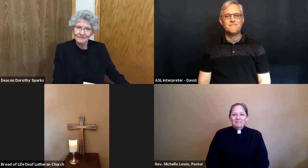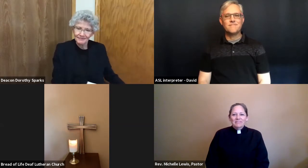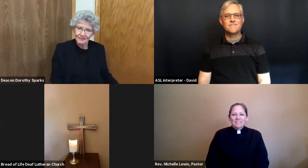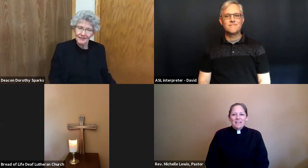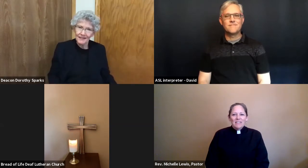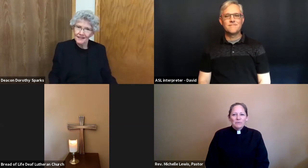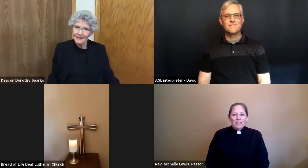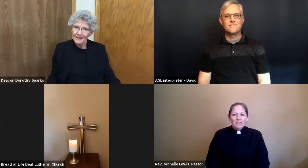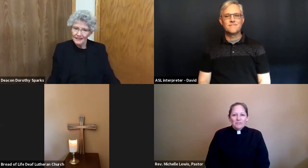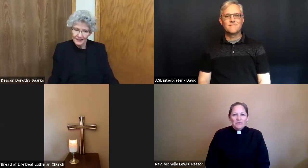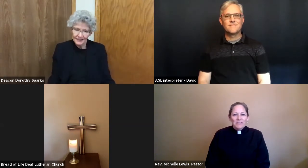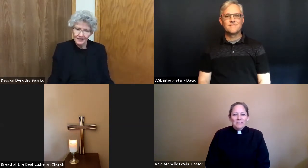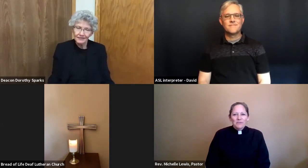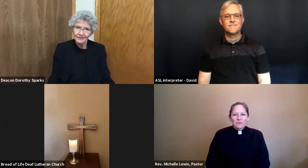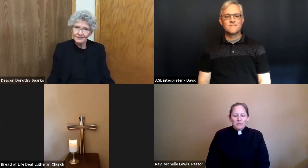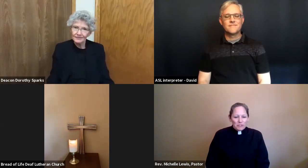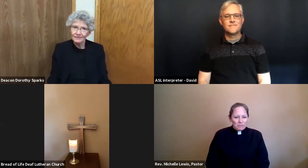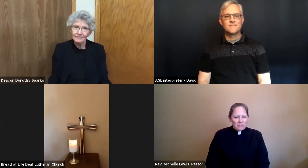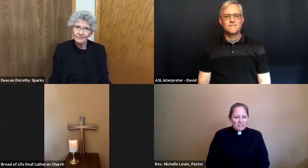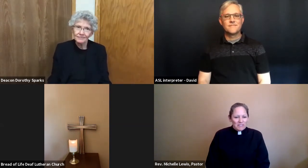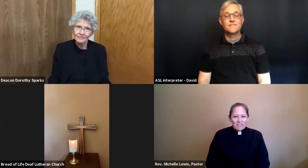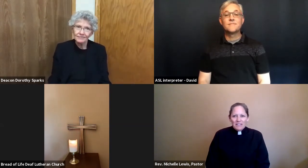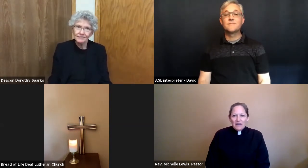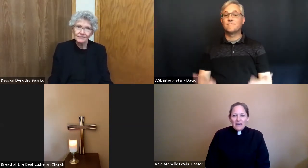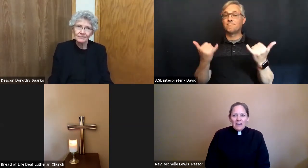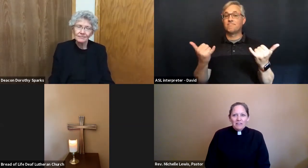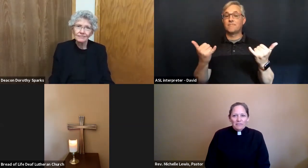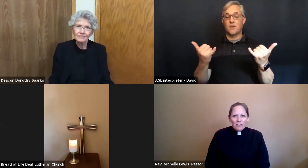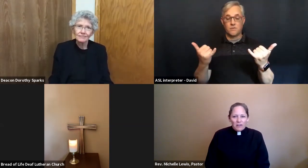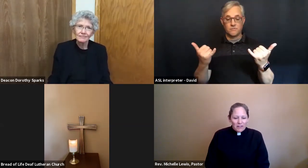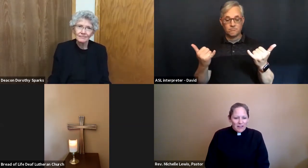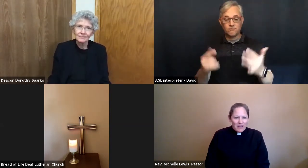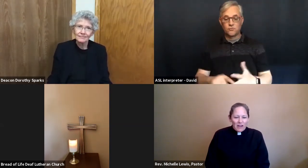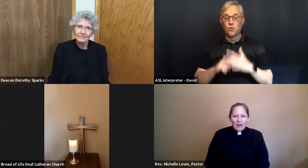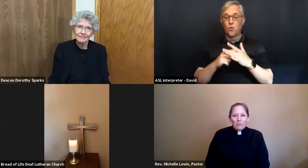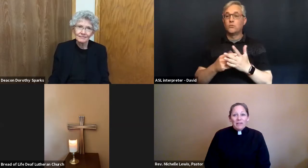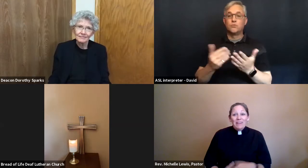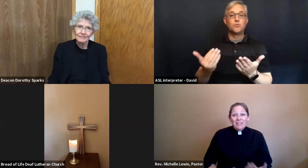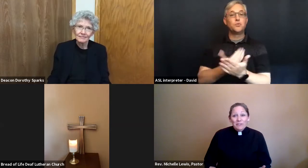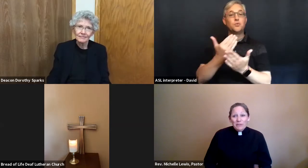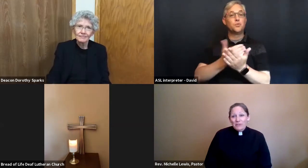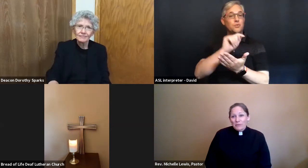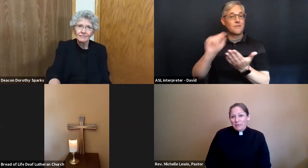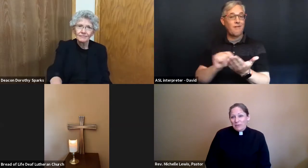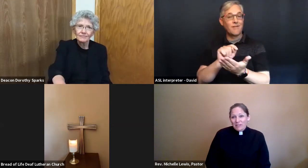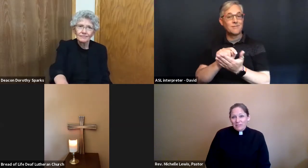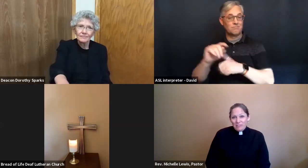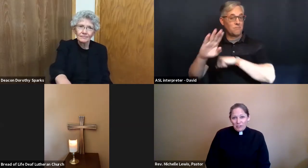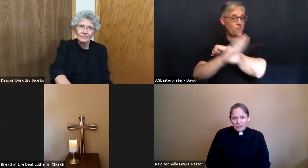As we enter this new worship season and the fall, we enter into it with confession.